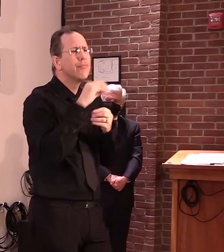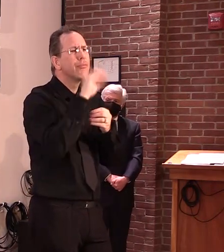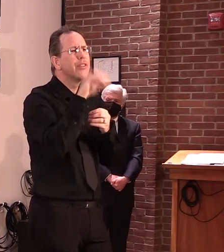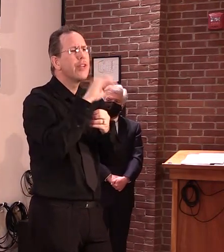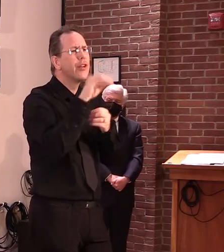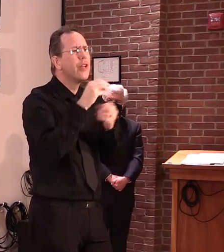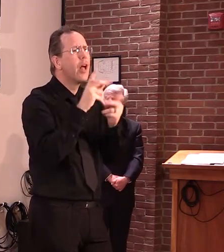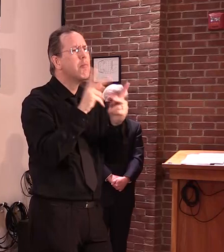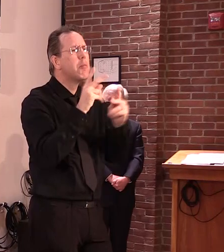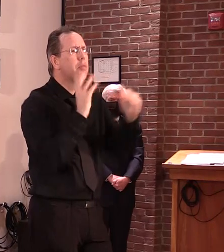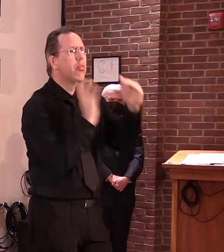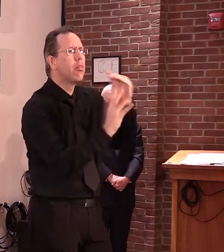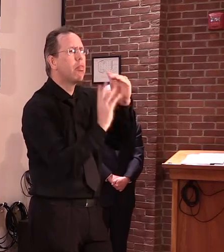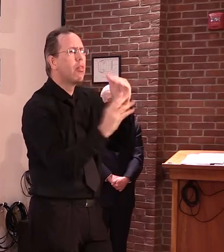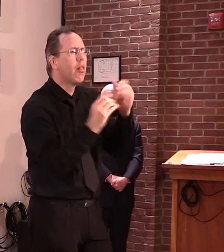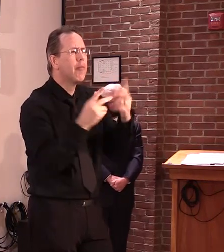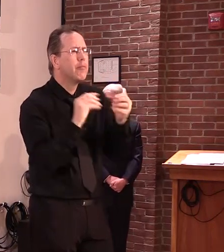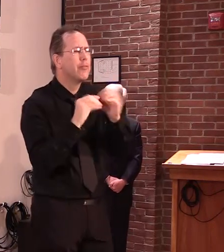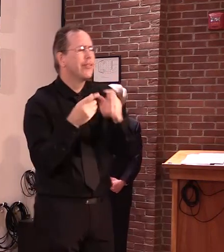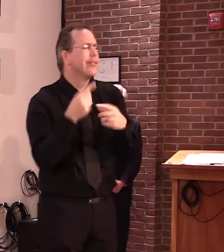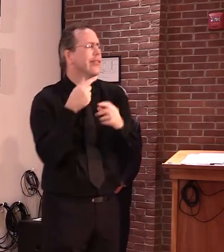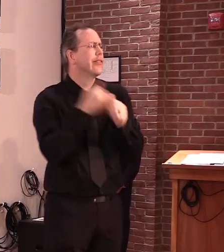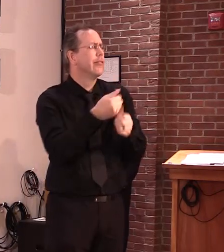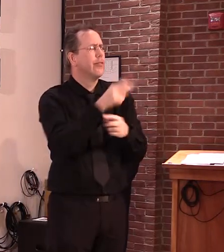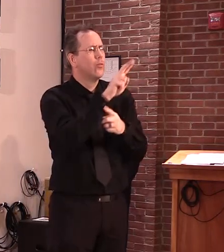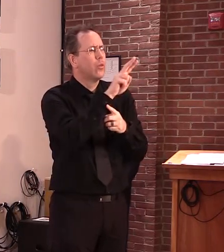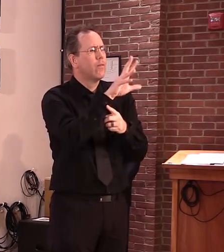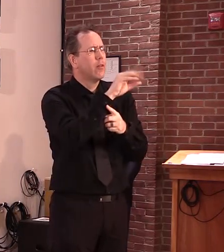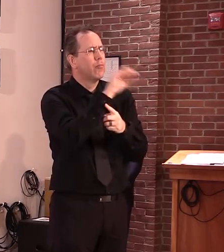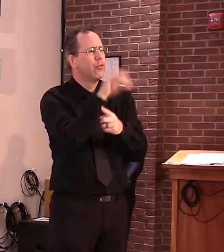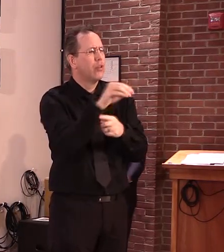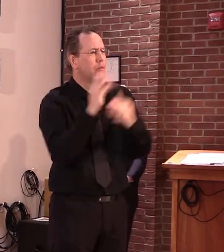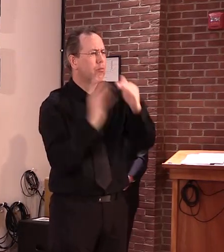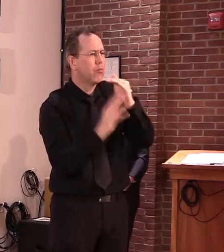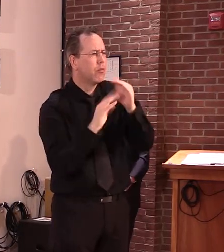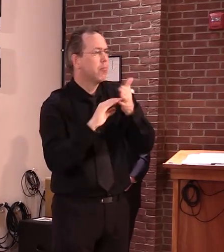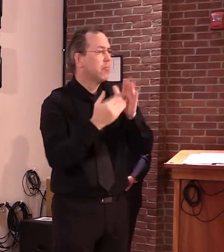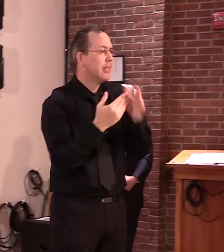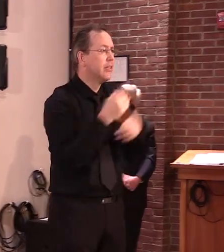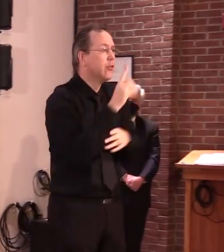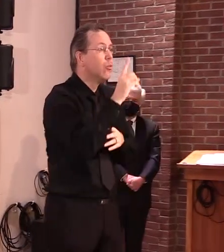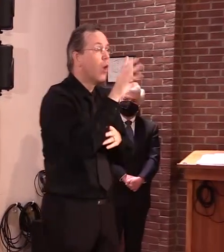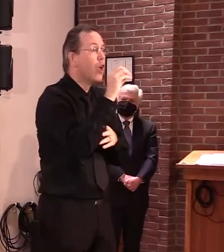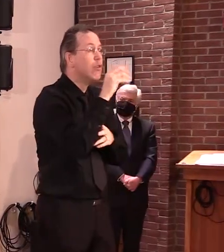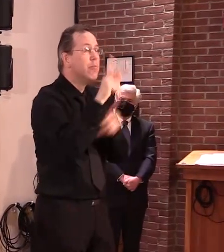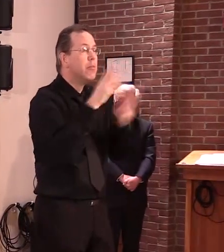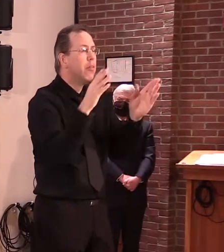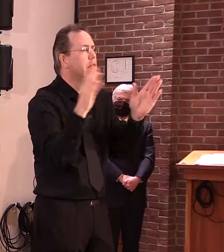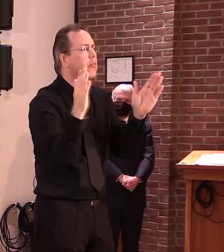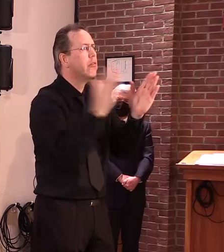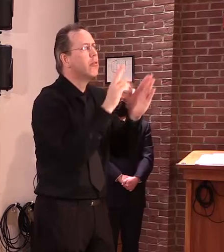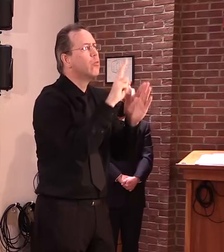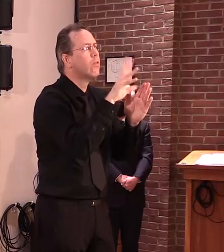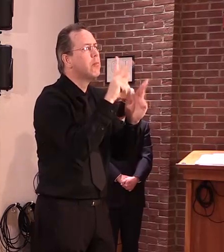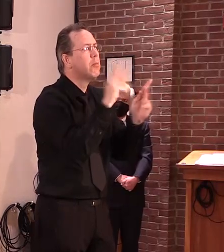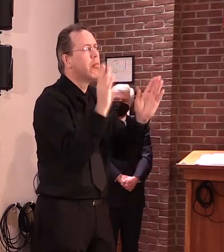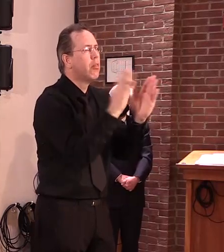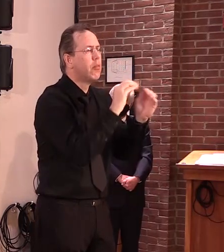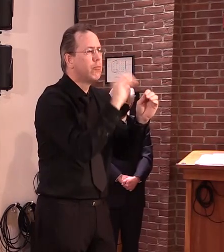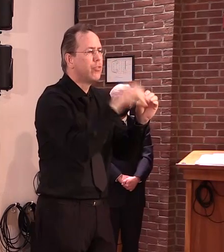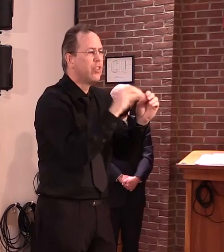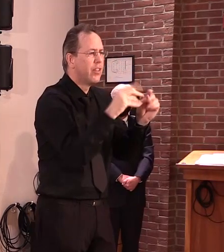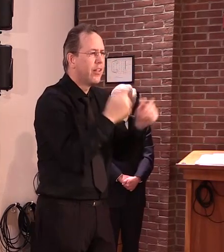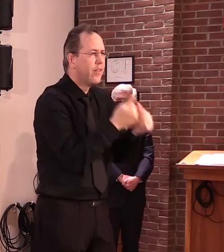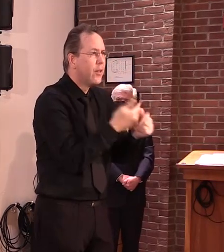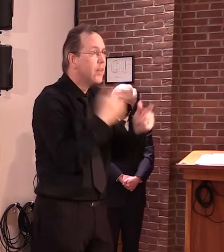all different sizes of retail. And if you limited it to just 10, for instance, the ones with 100